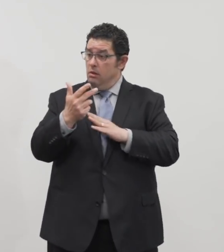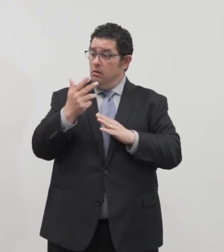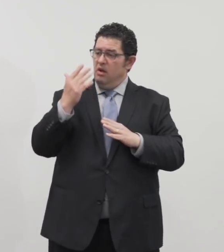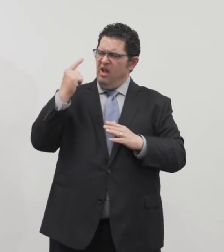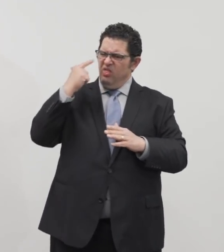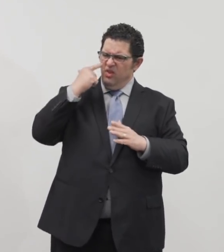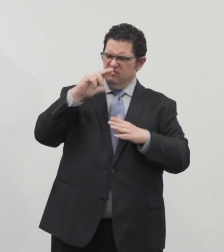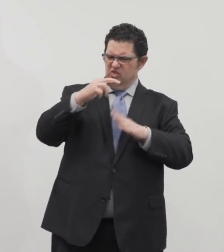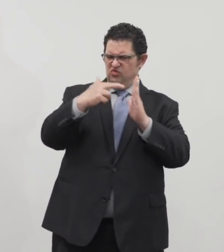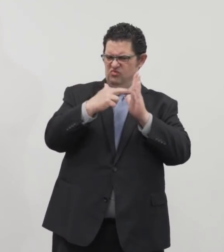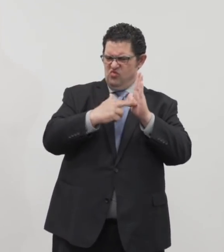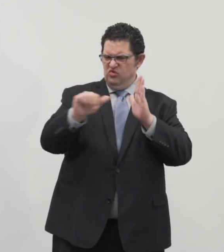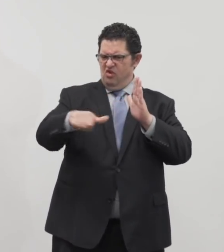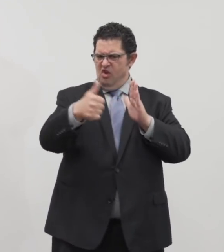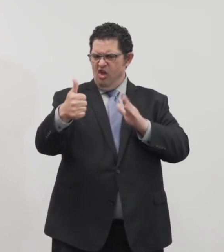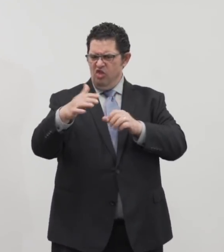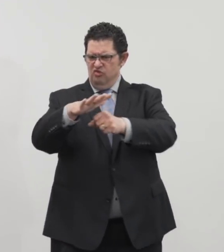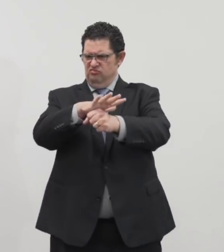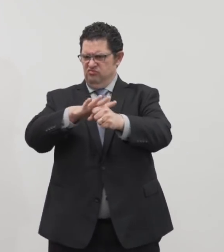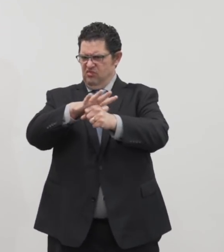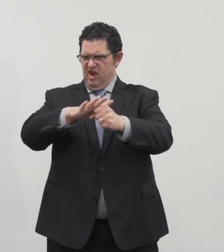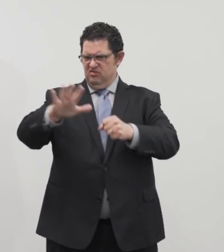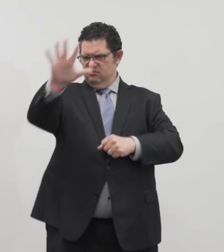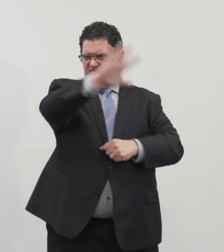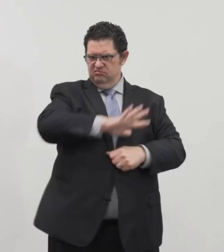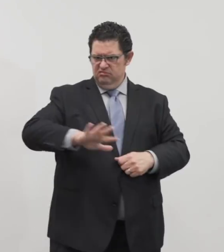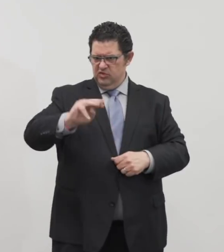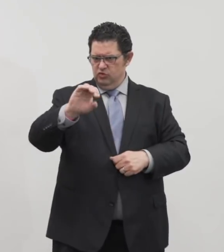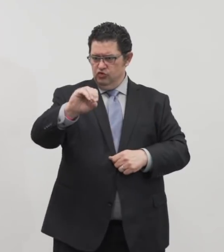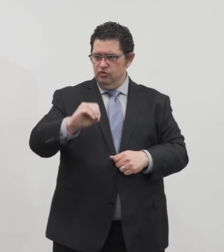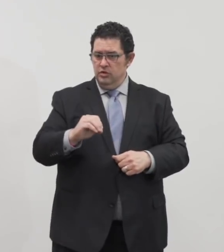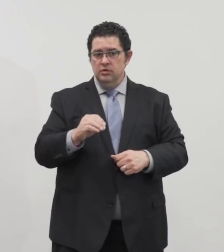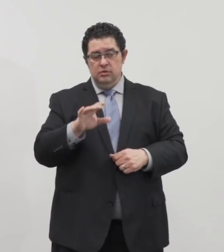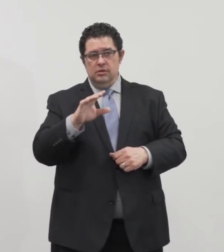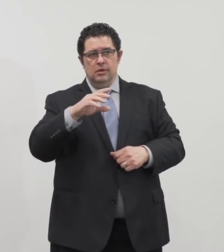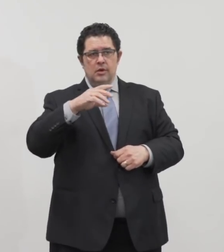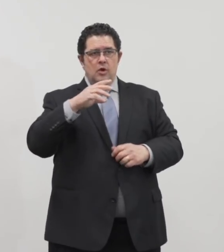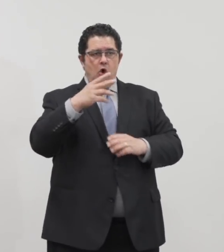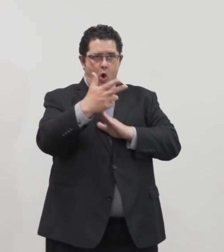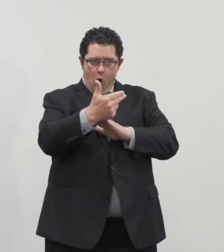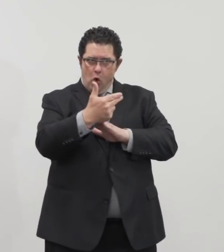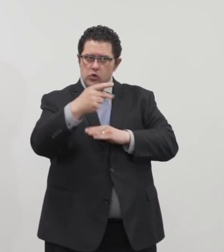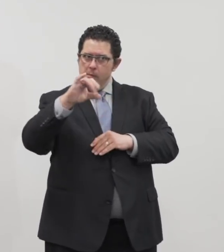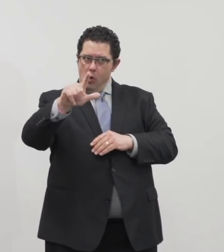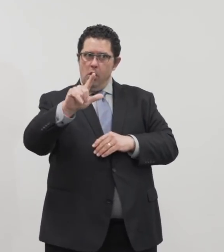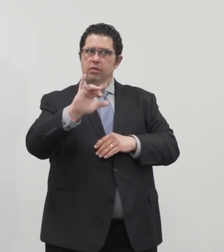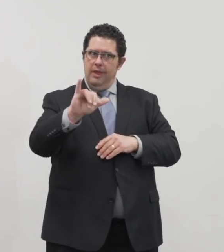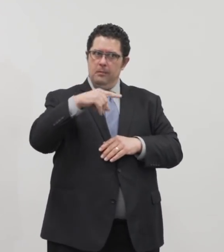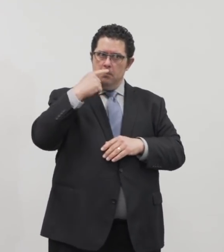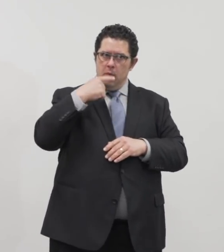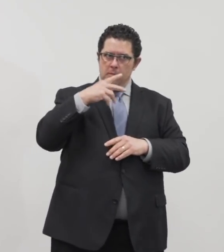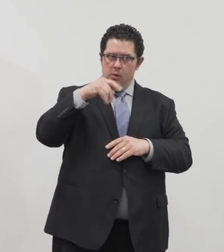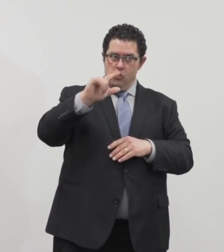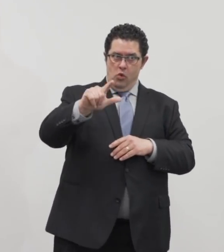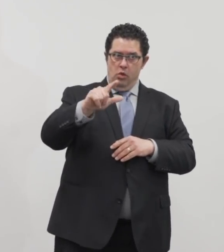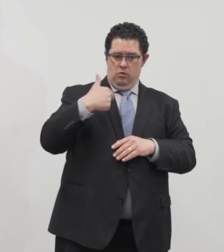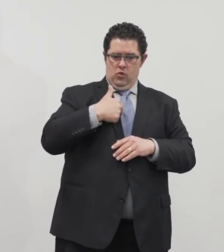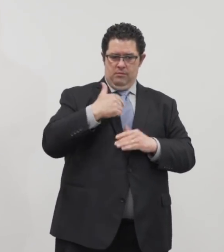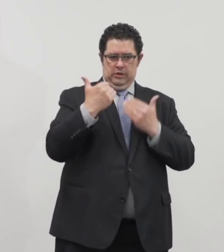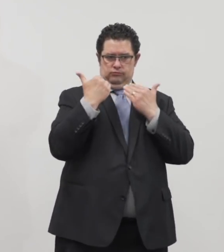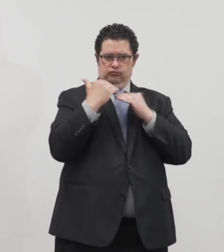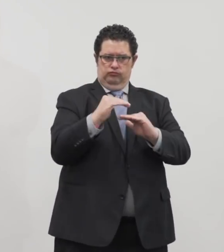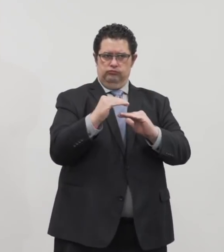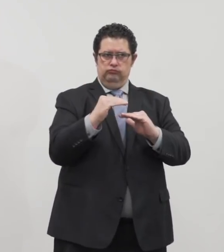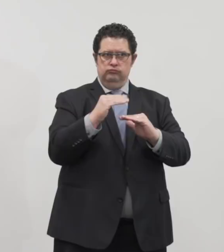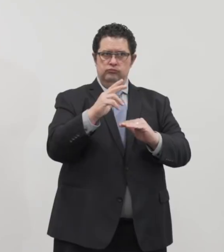counties that hotel pools could open up? Hotel pools is a public pool and will be restricted in St. Louis County at least